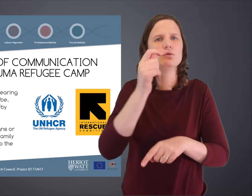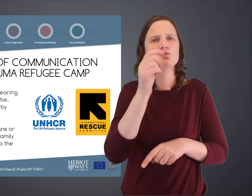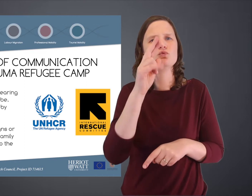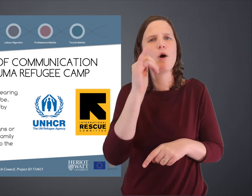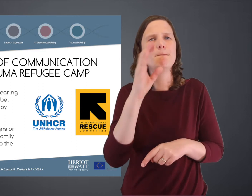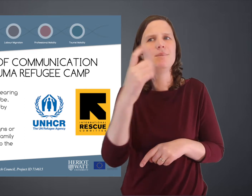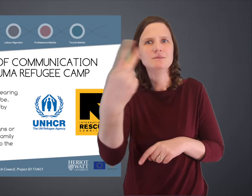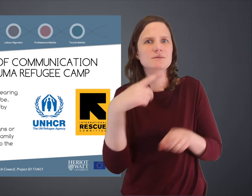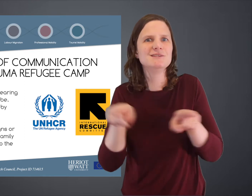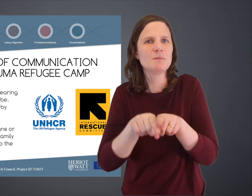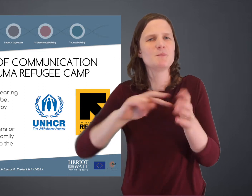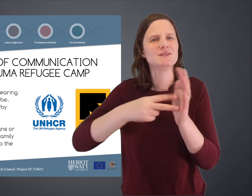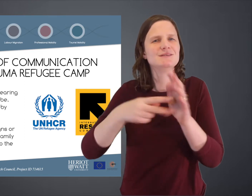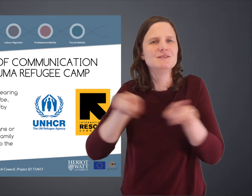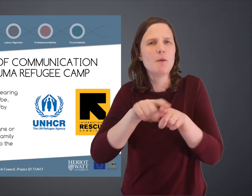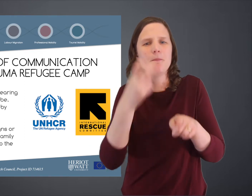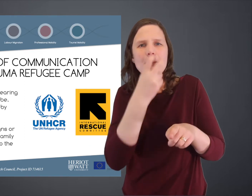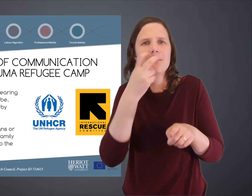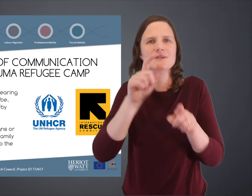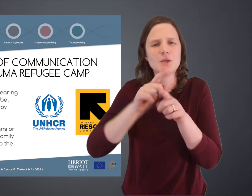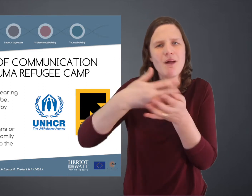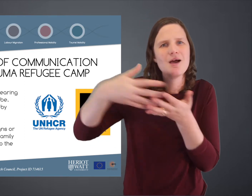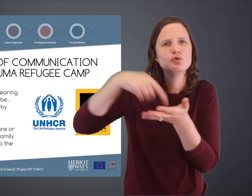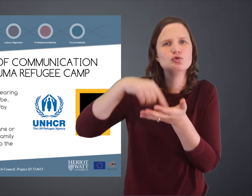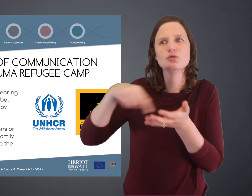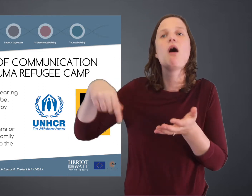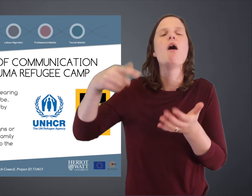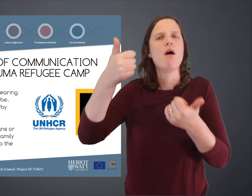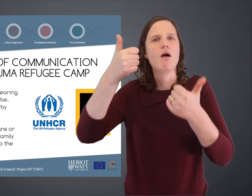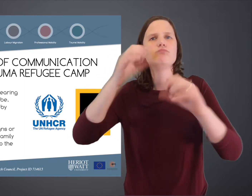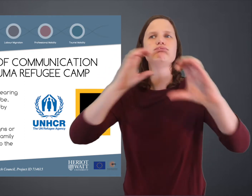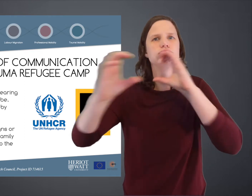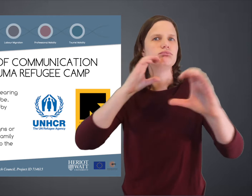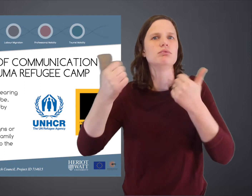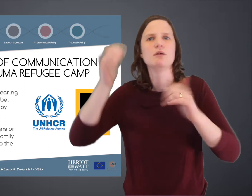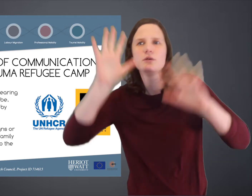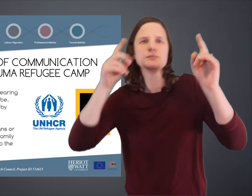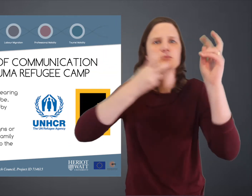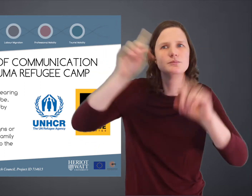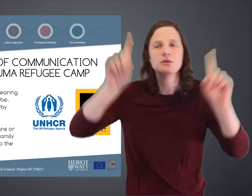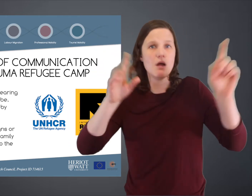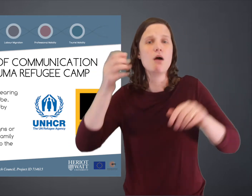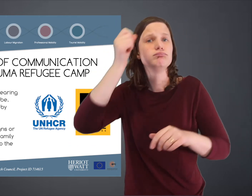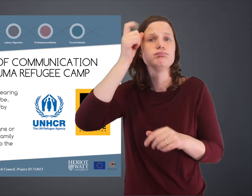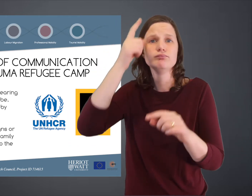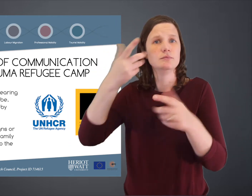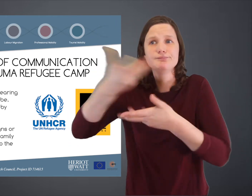fortune was also from the same tribe as that person. So the lip patterns were very similar to the language that they both understood,